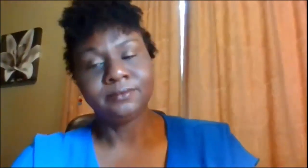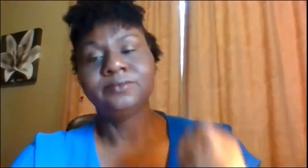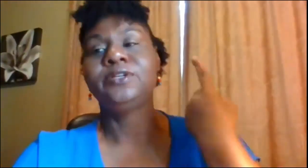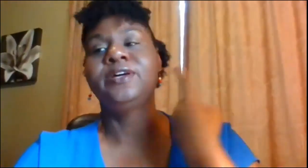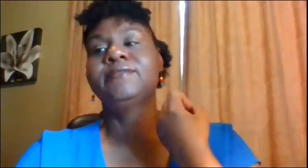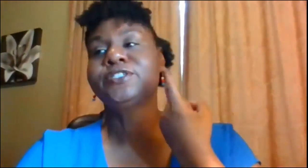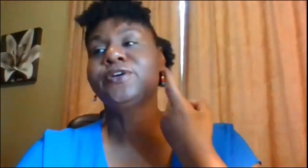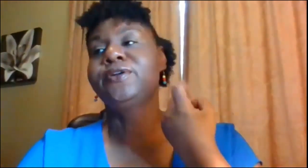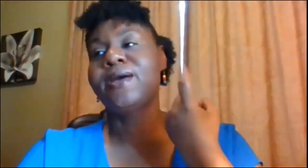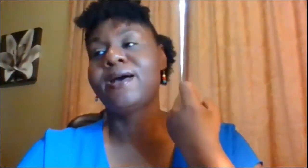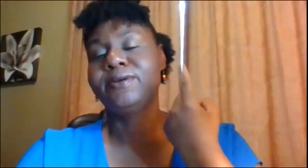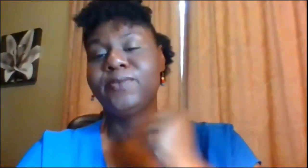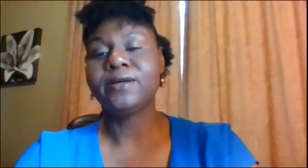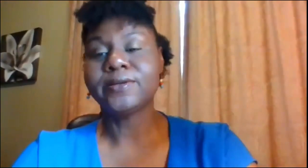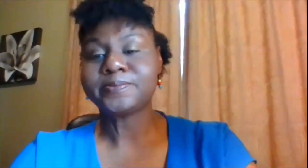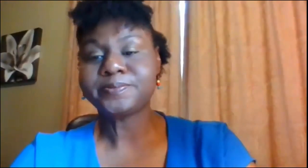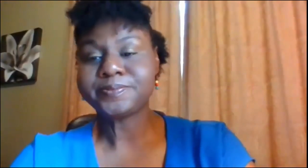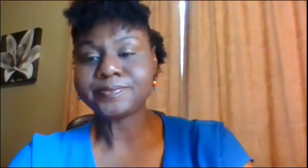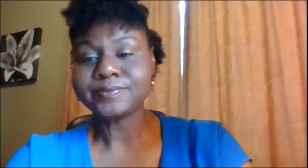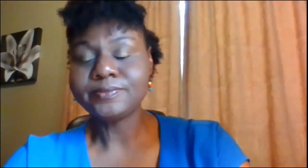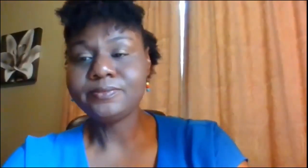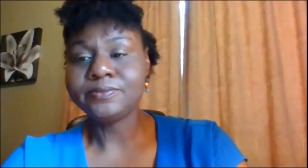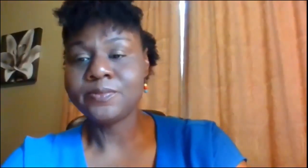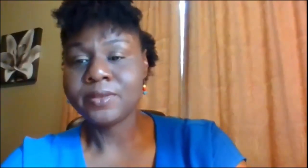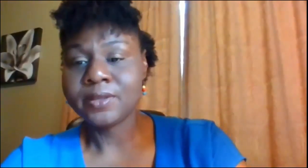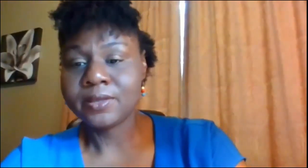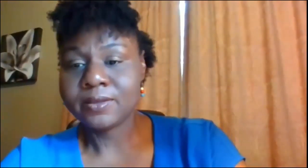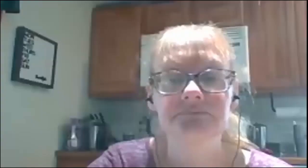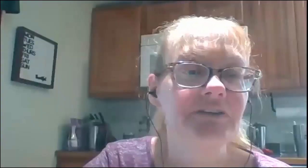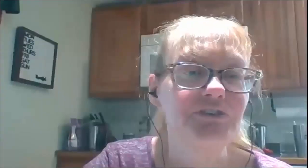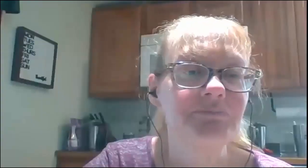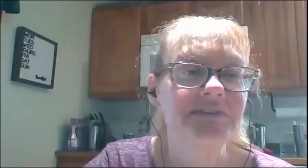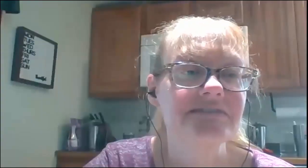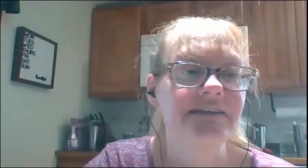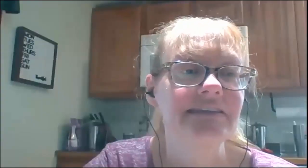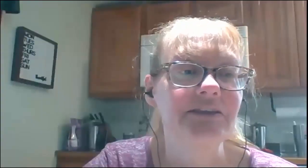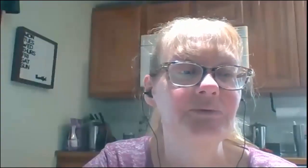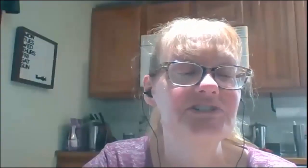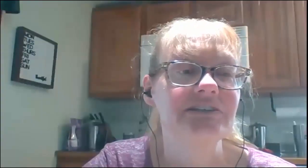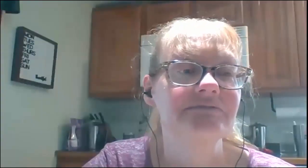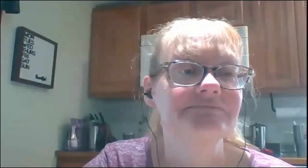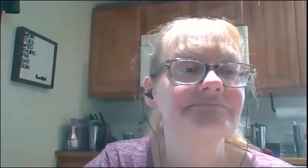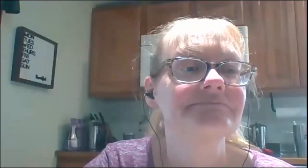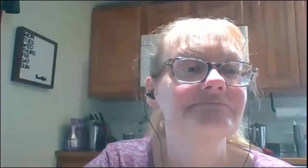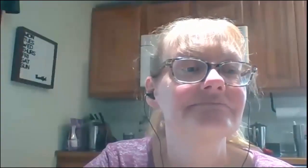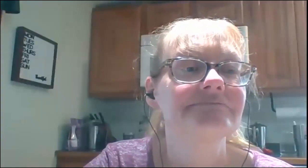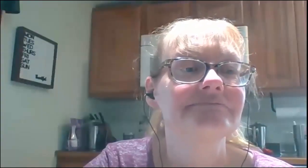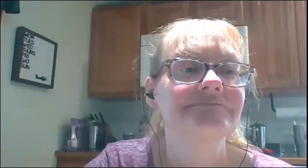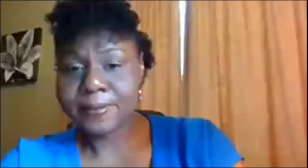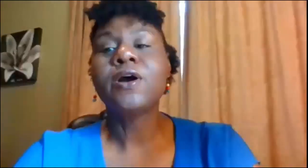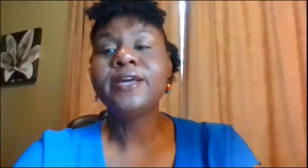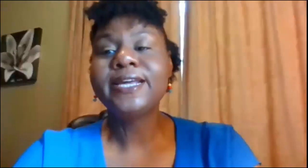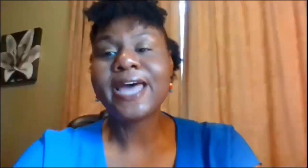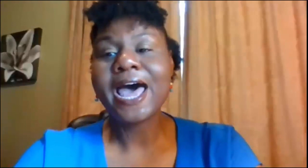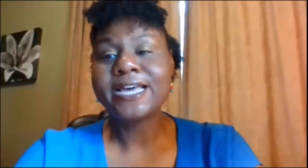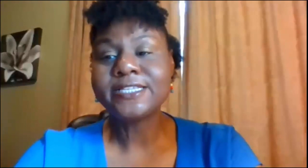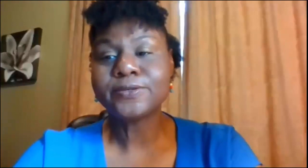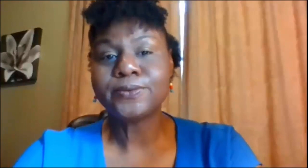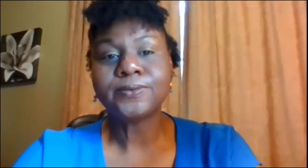you don't have to turn it around and wiggle them how long have you been sign languaging i started in high school